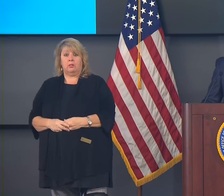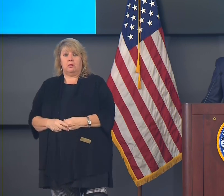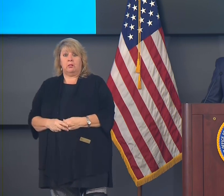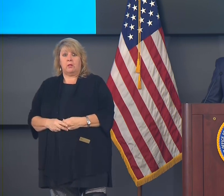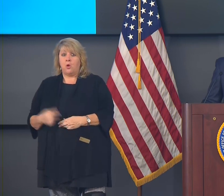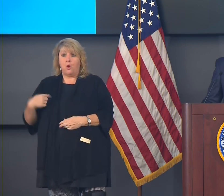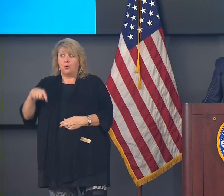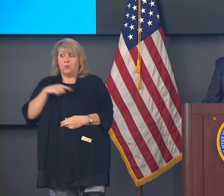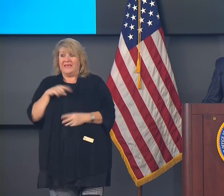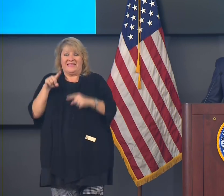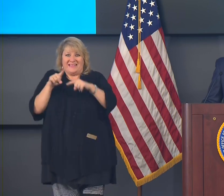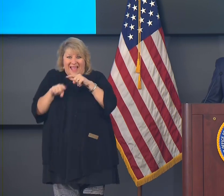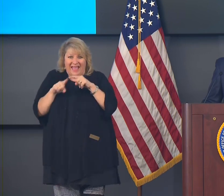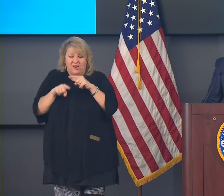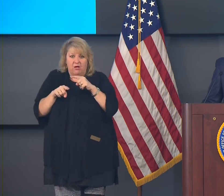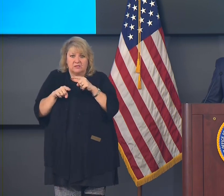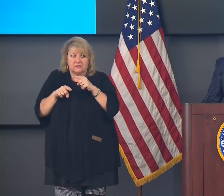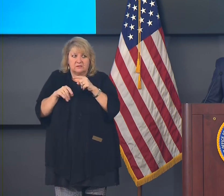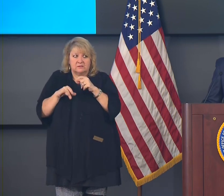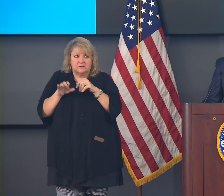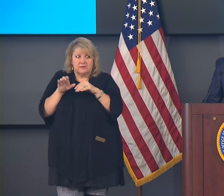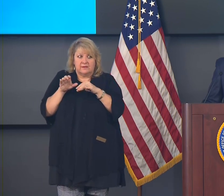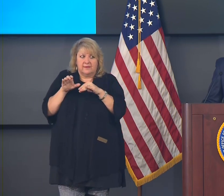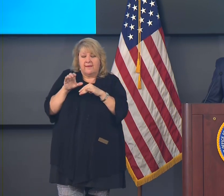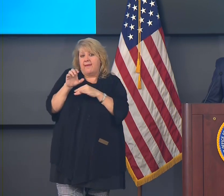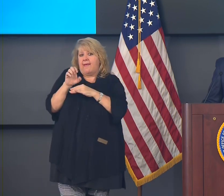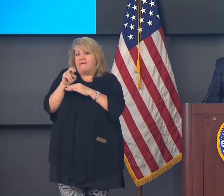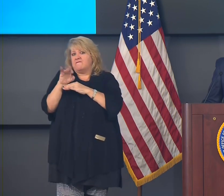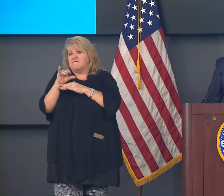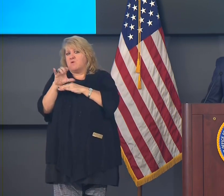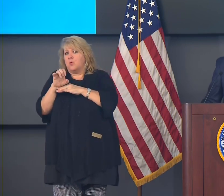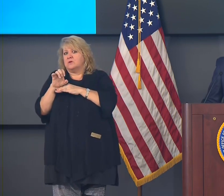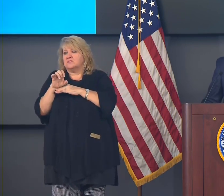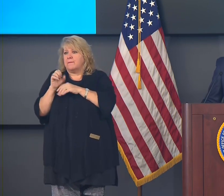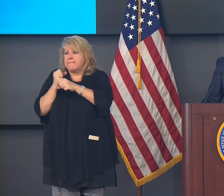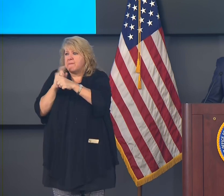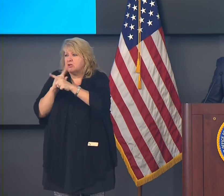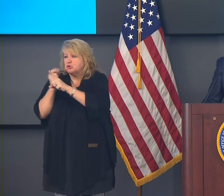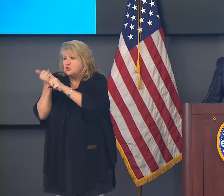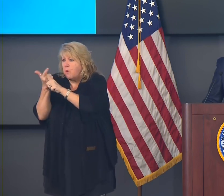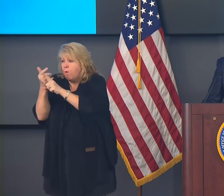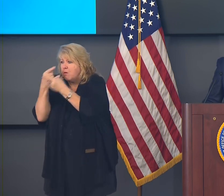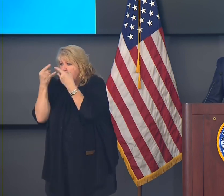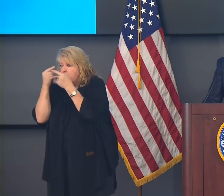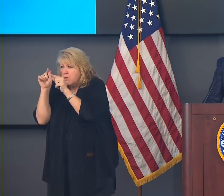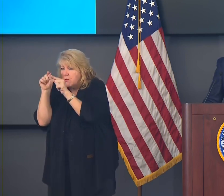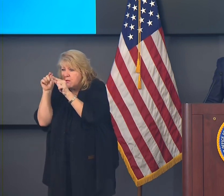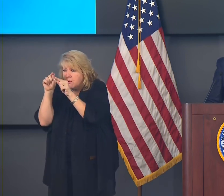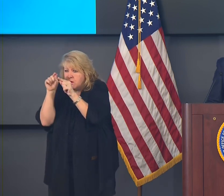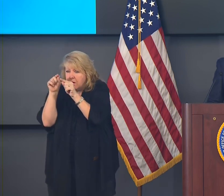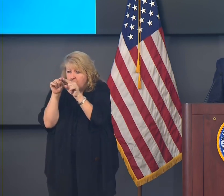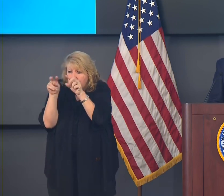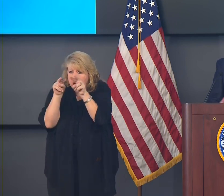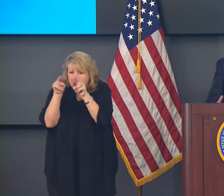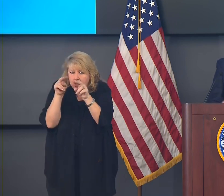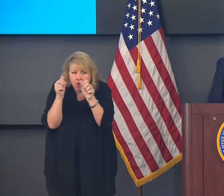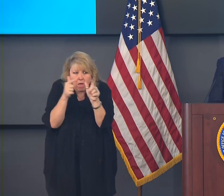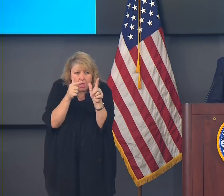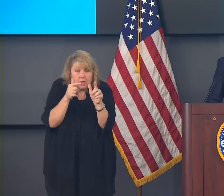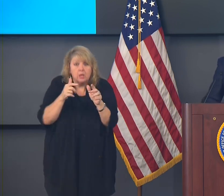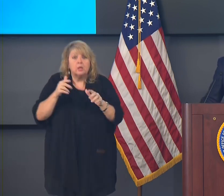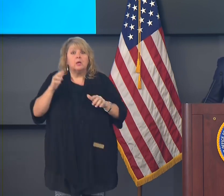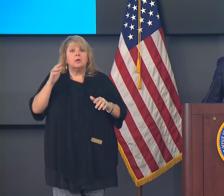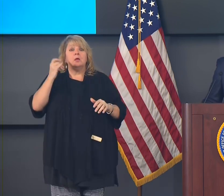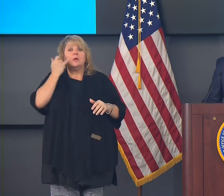We're going to be asking people to comply. We're going to go and do compliance visits, and we're going to respond to complaints.